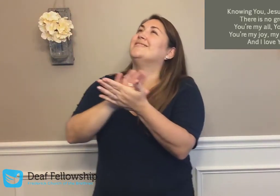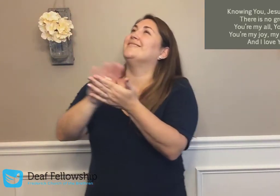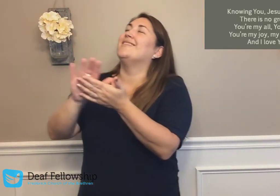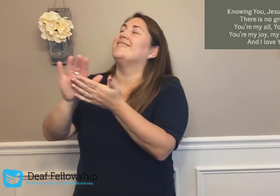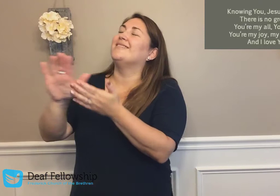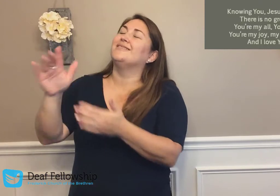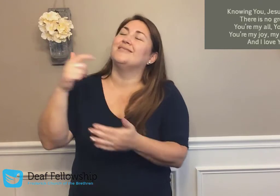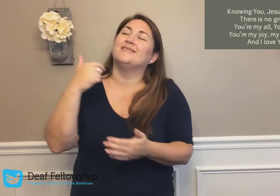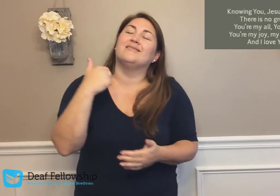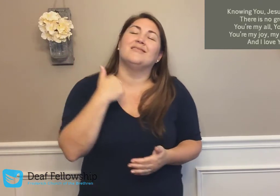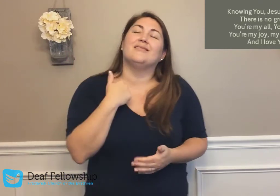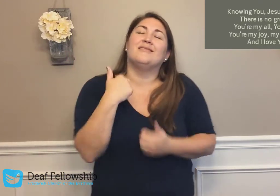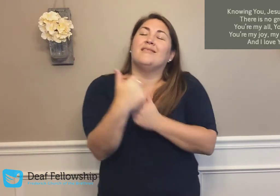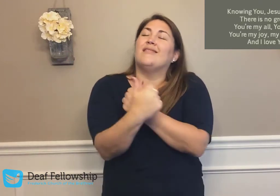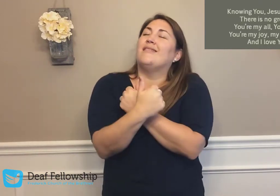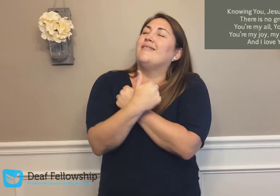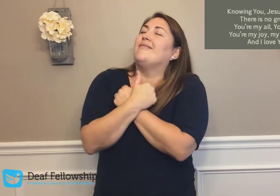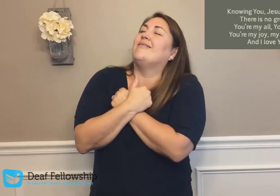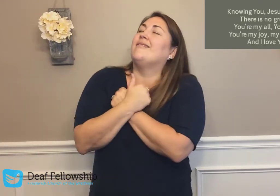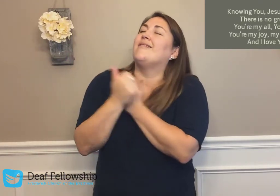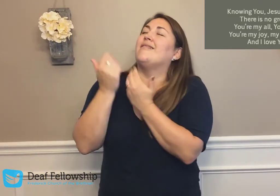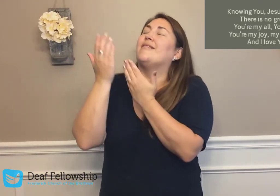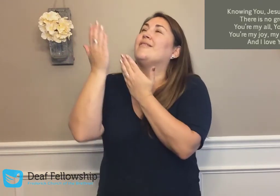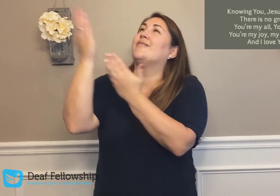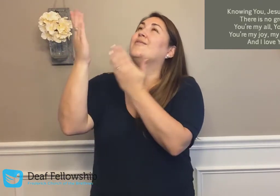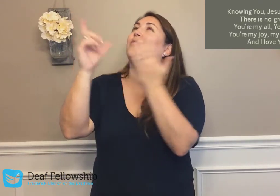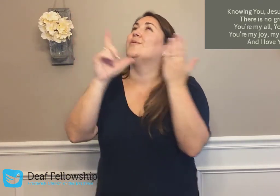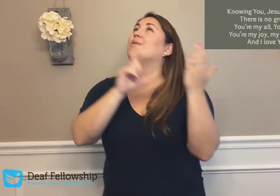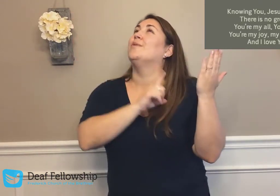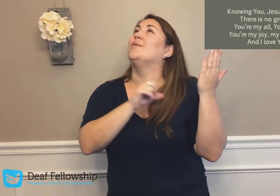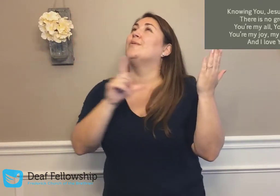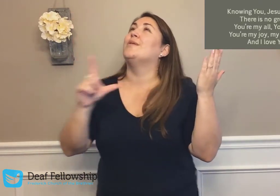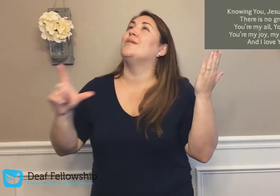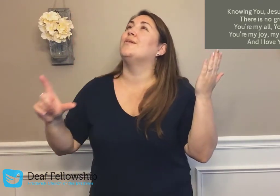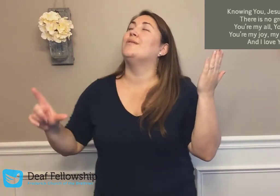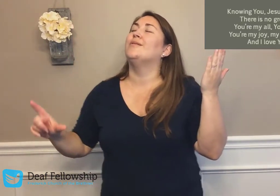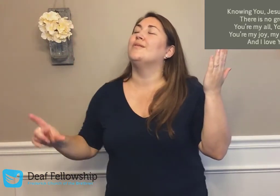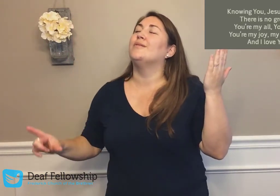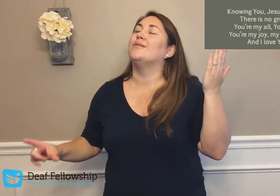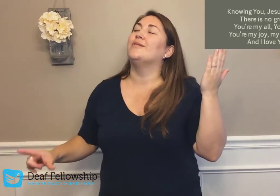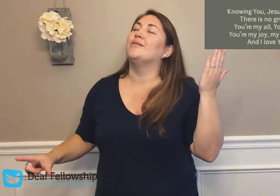And I love You, Lord